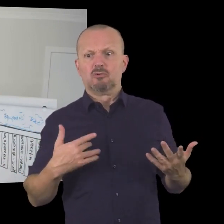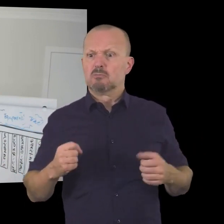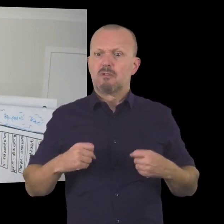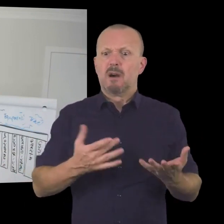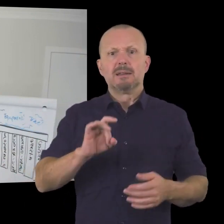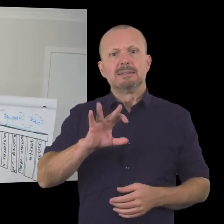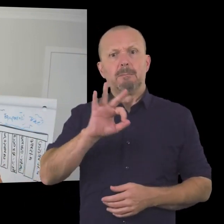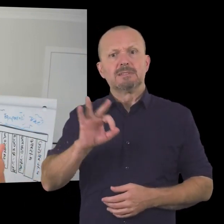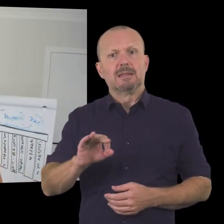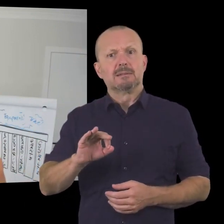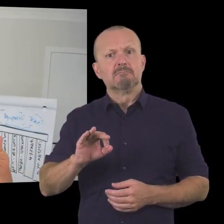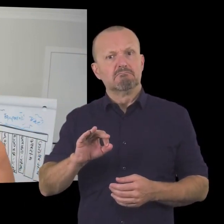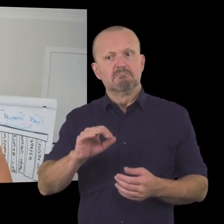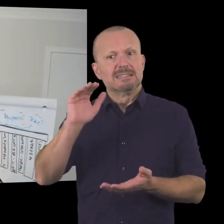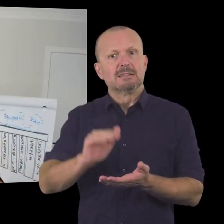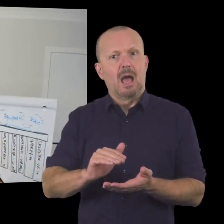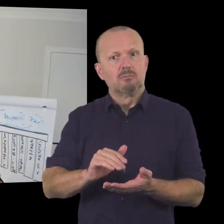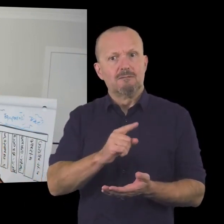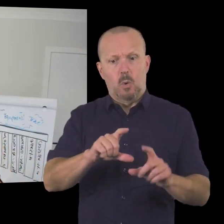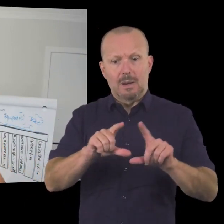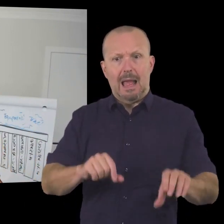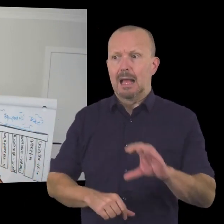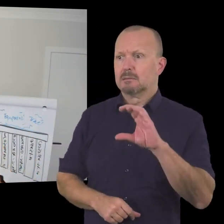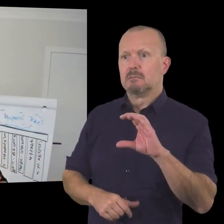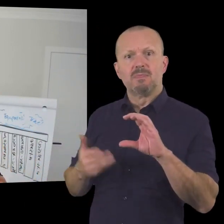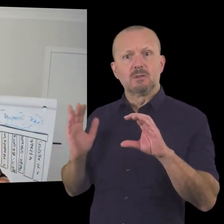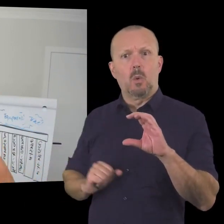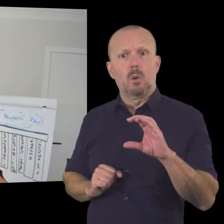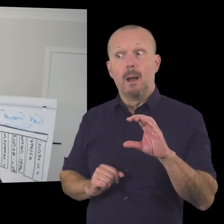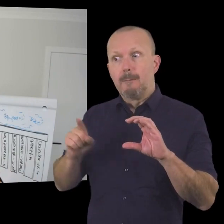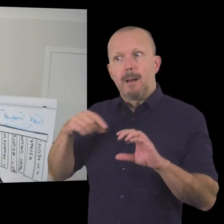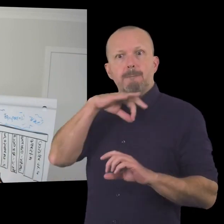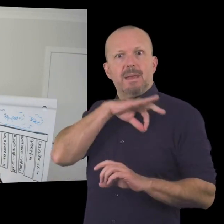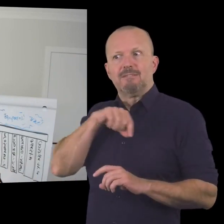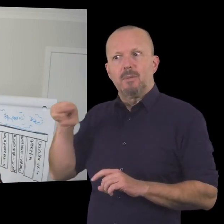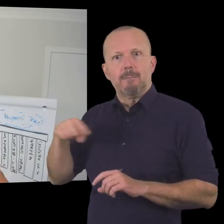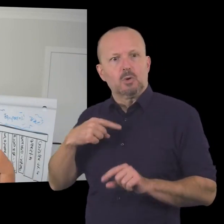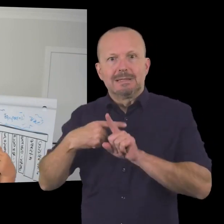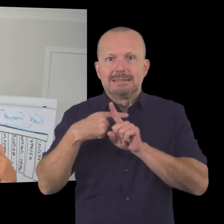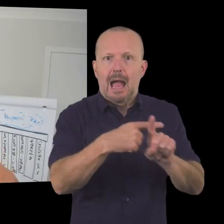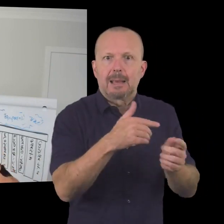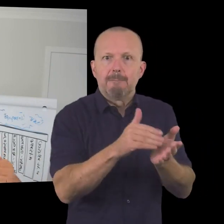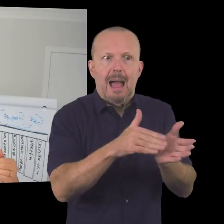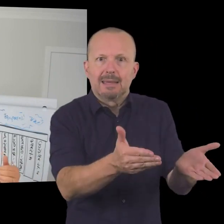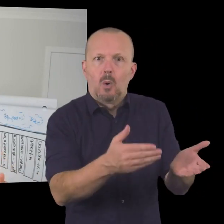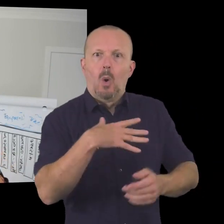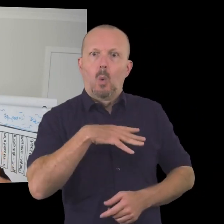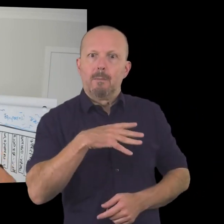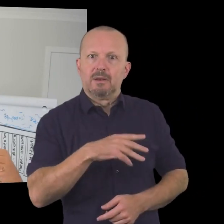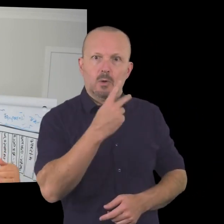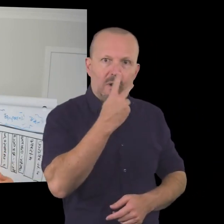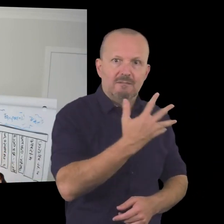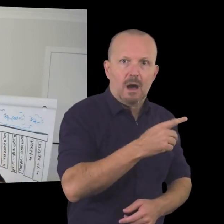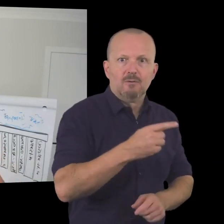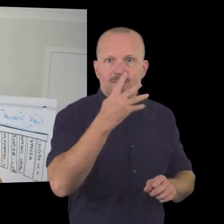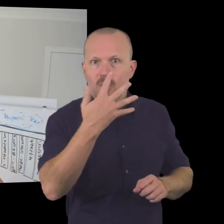all they had to do was uh provide a 10 discount when someone came into the store to shop but actually there was a lot of benefit from them because they were getting their target market